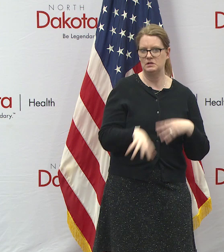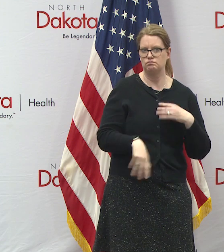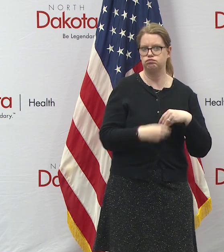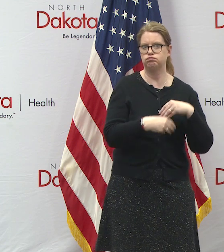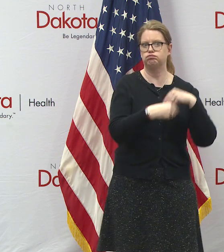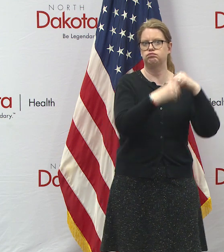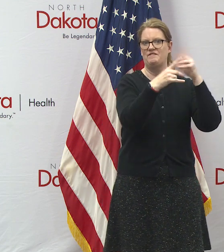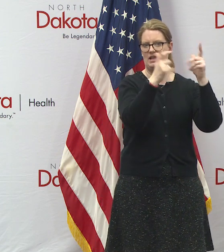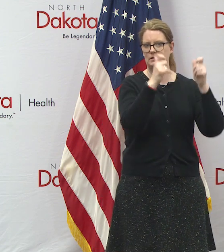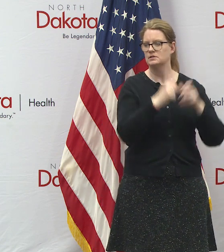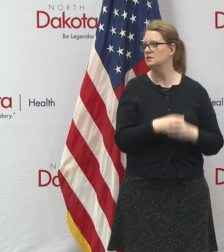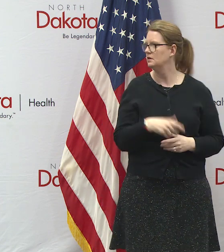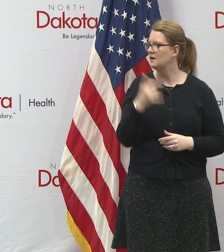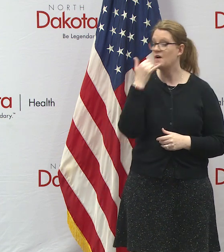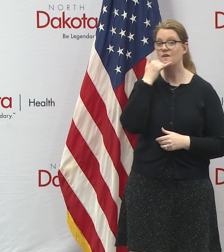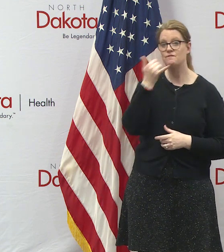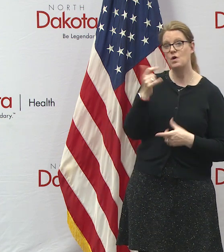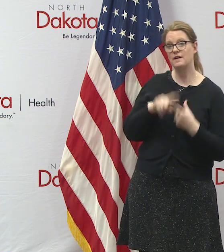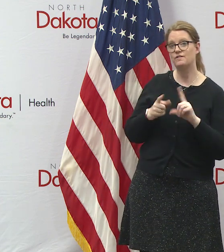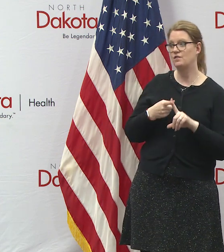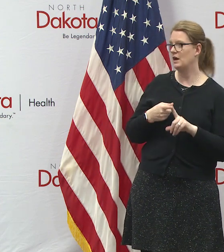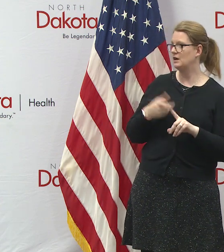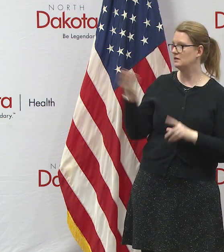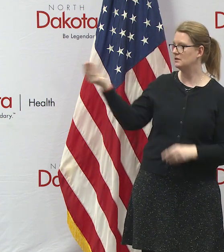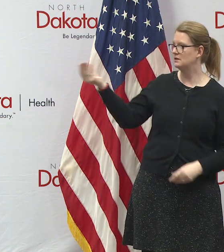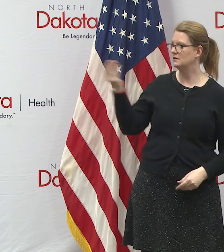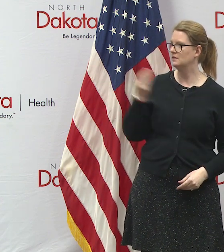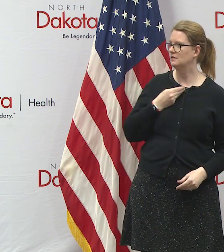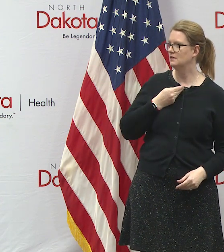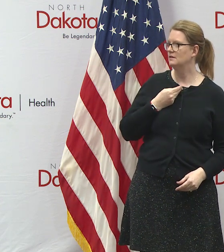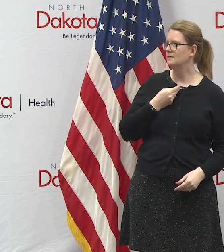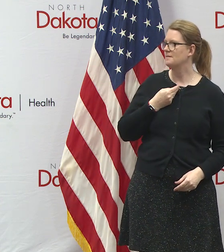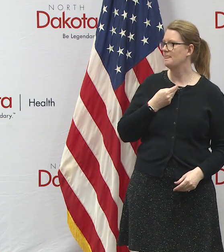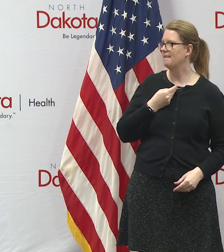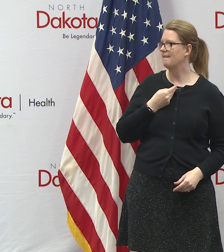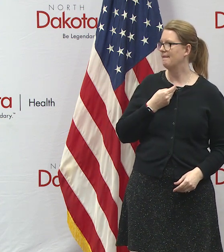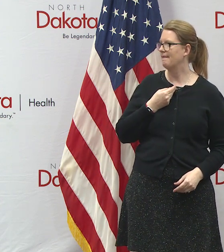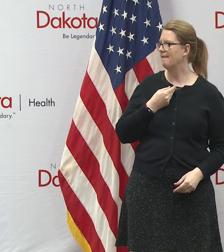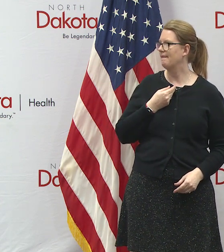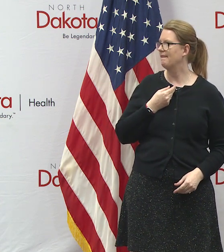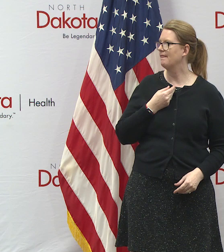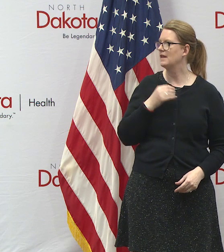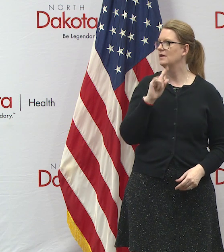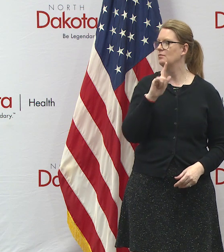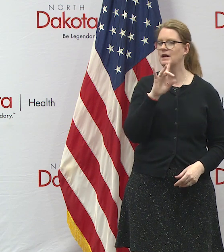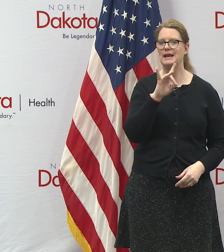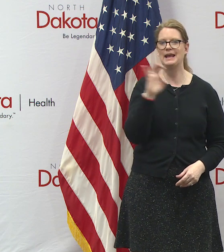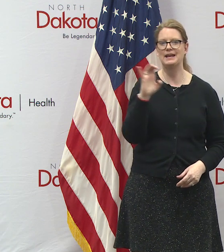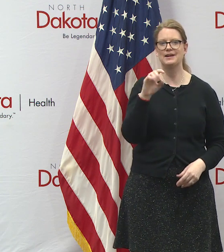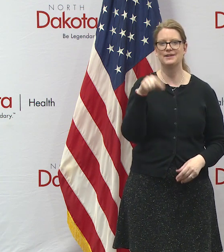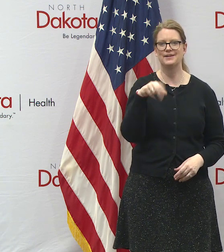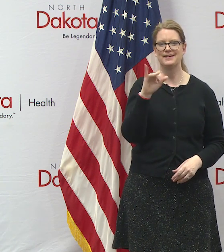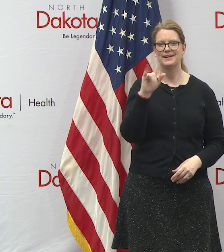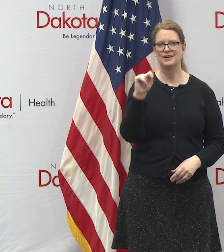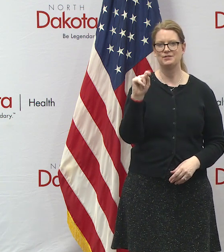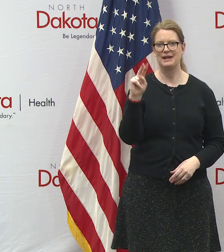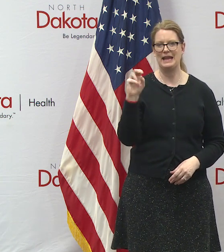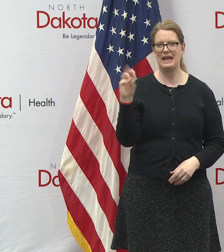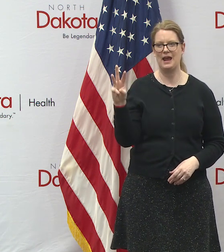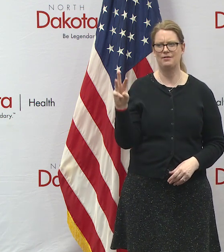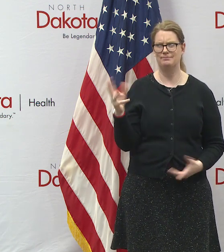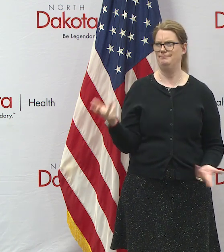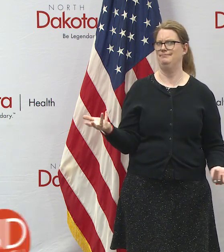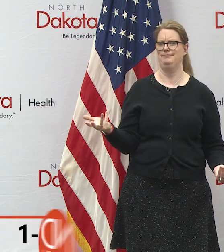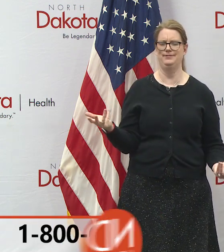phoning a friend it's coming up here now i see we got it it's being delivered boy wow that is